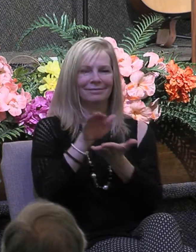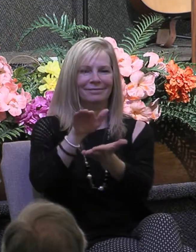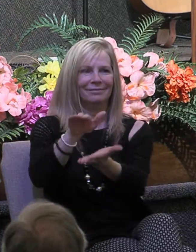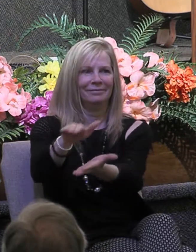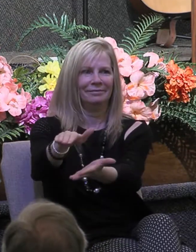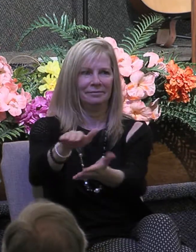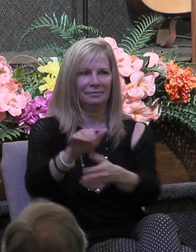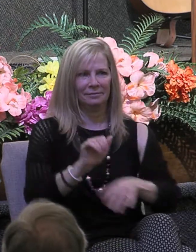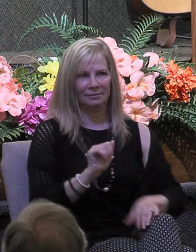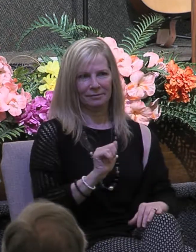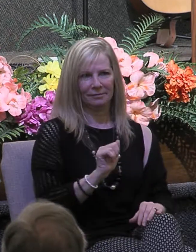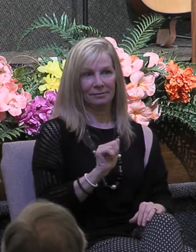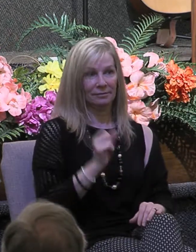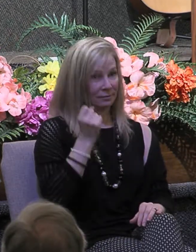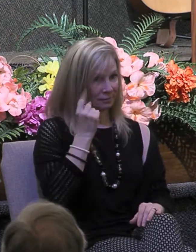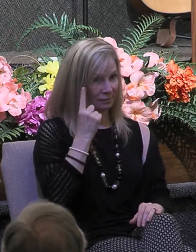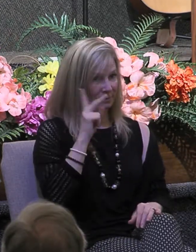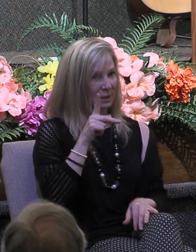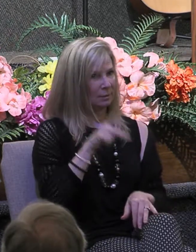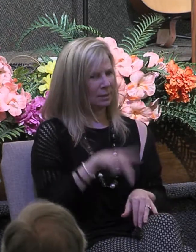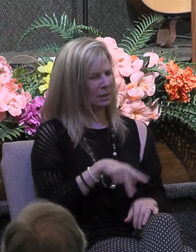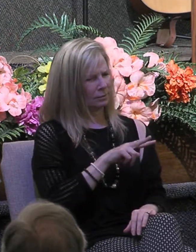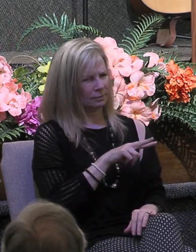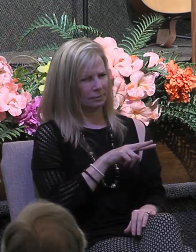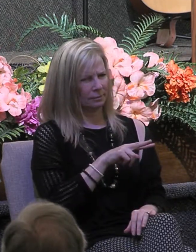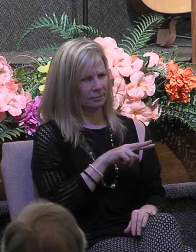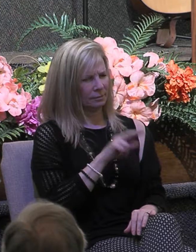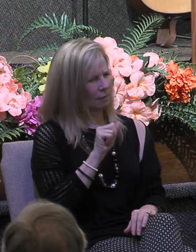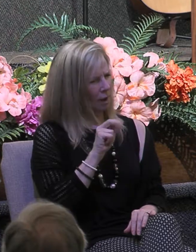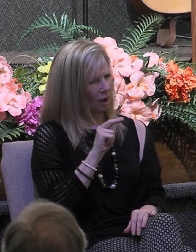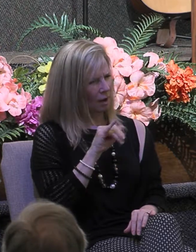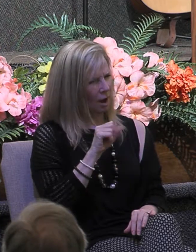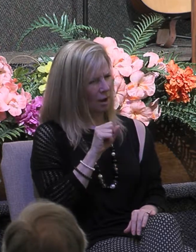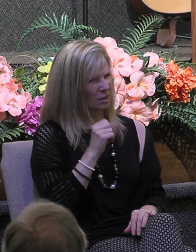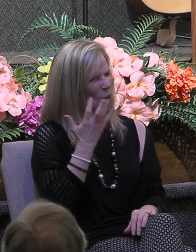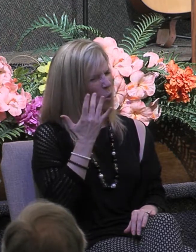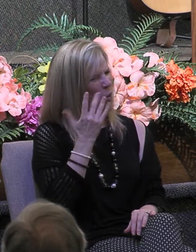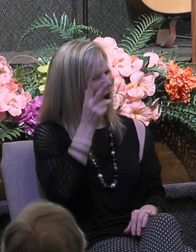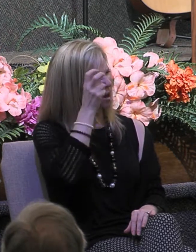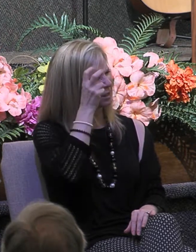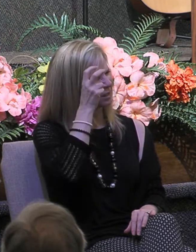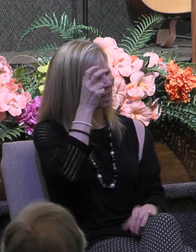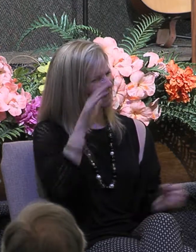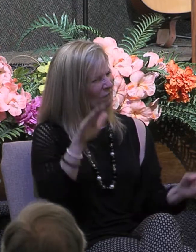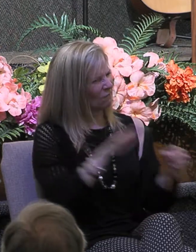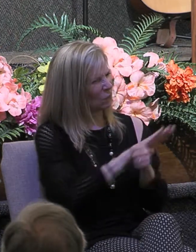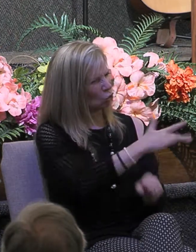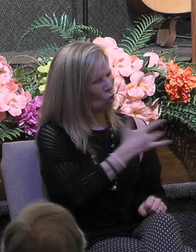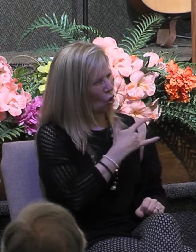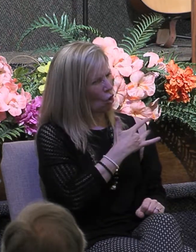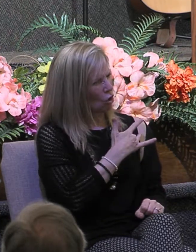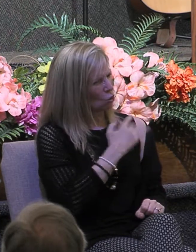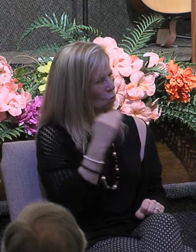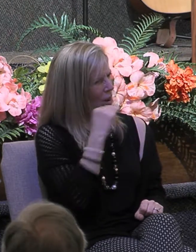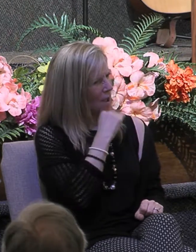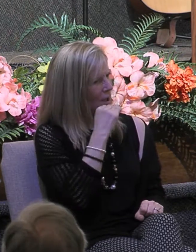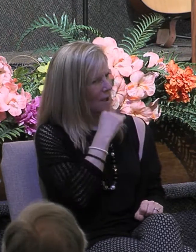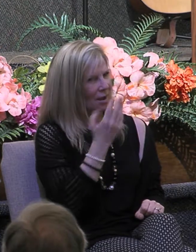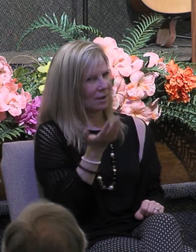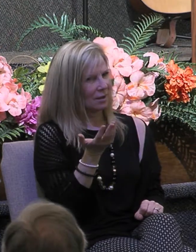but Peter said Ananias why has Satan filled your heart to lie to the Holy Spirit and to keep